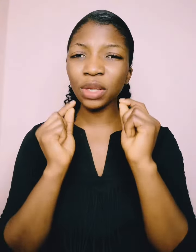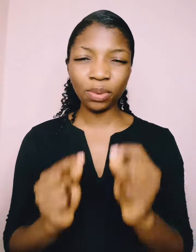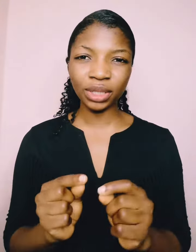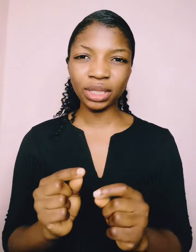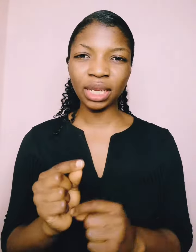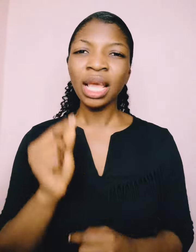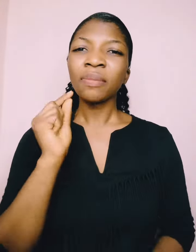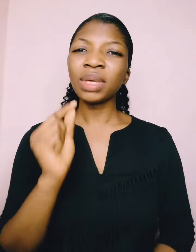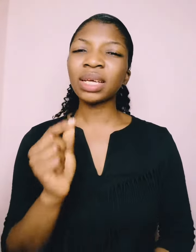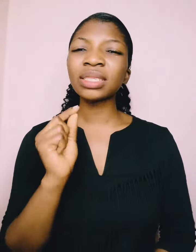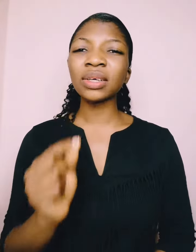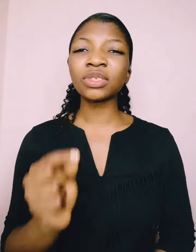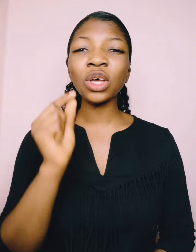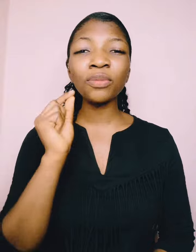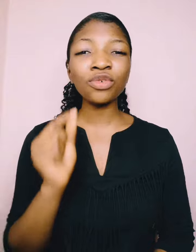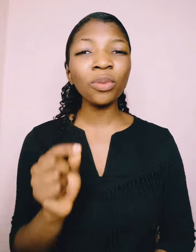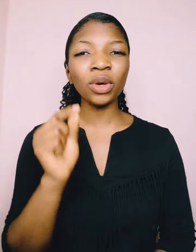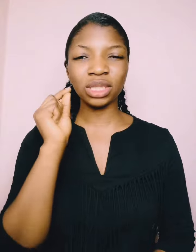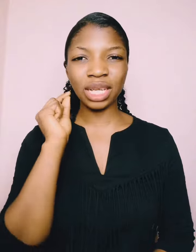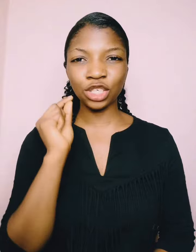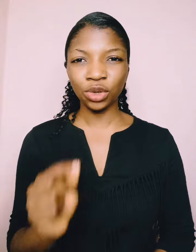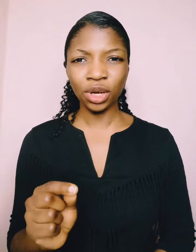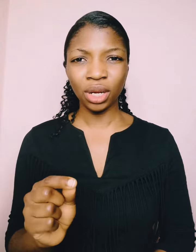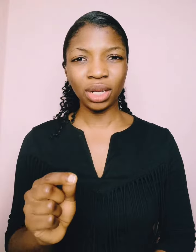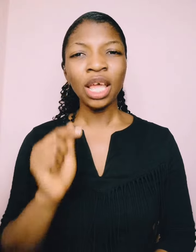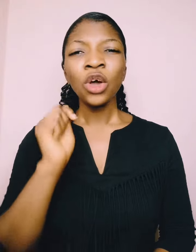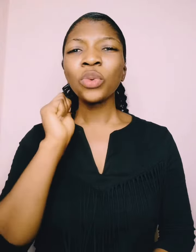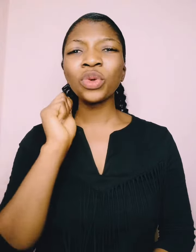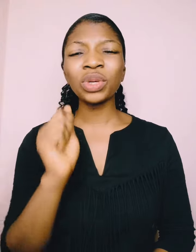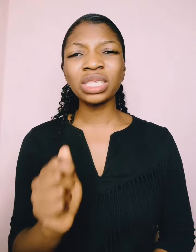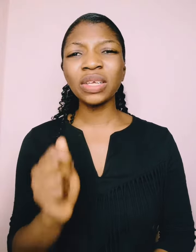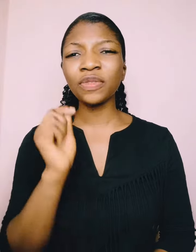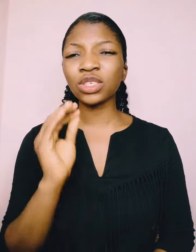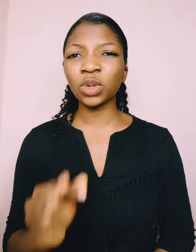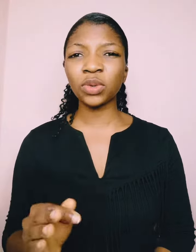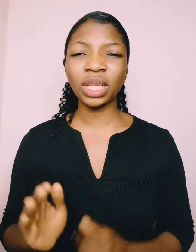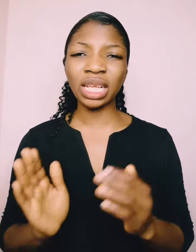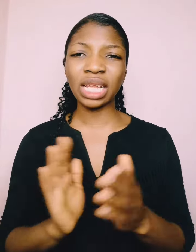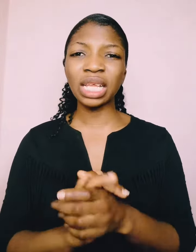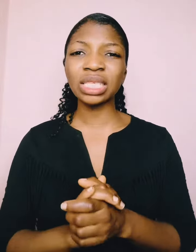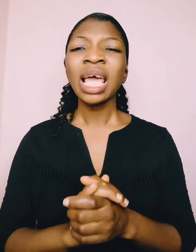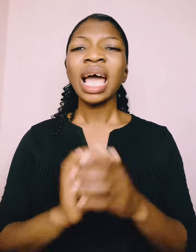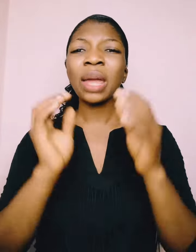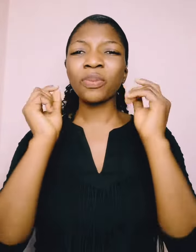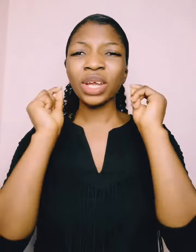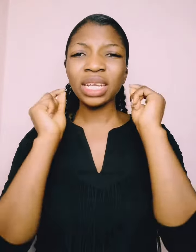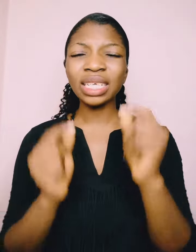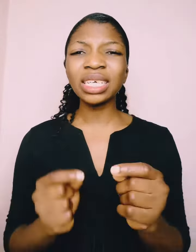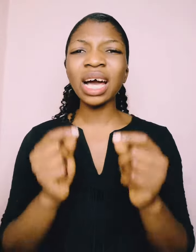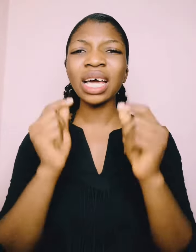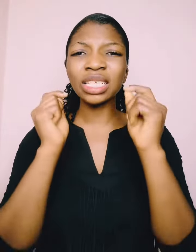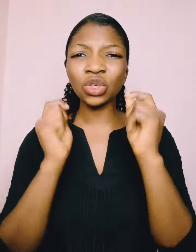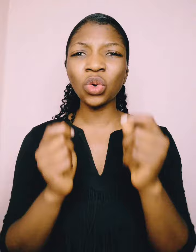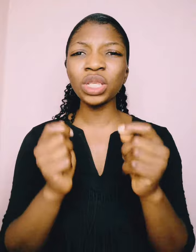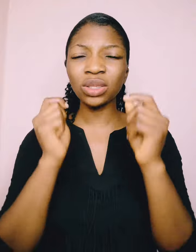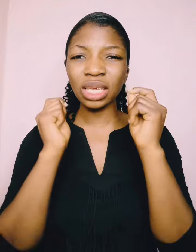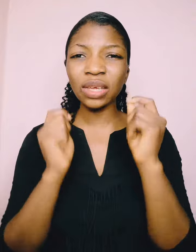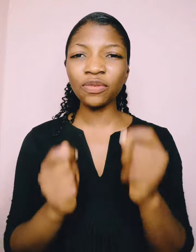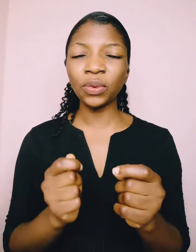person because of some rumors that you heard. Hope you receive this word with gladness. I pray that God is going to give you